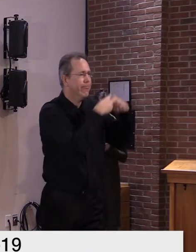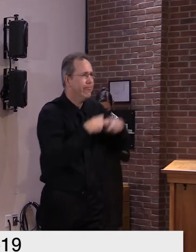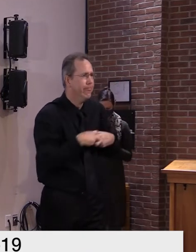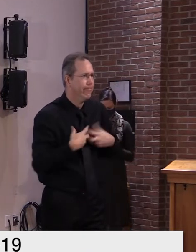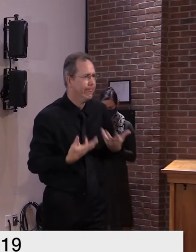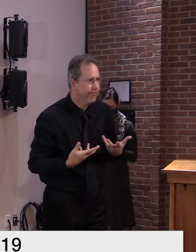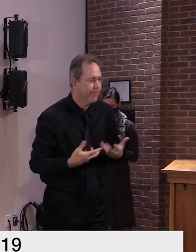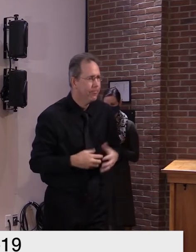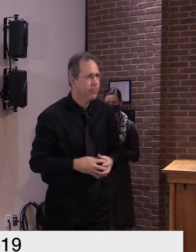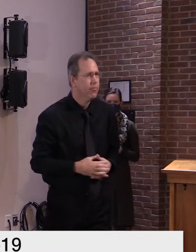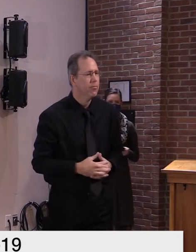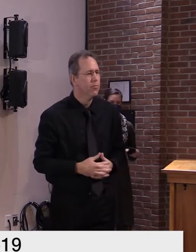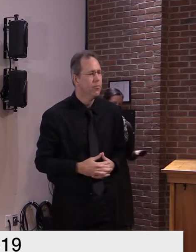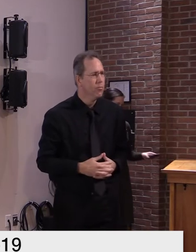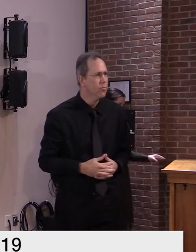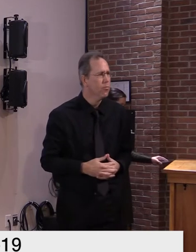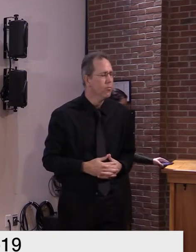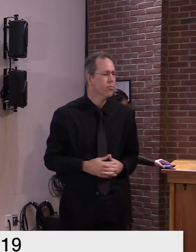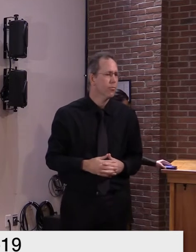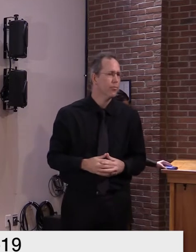great aaron bt digger